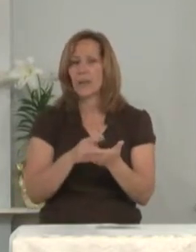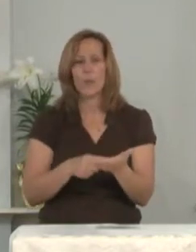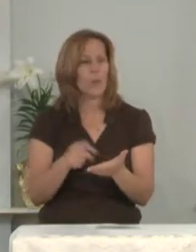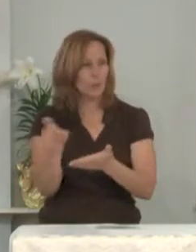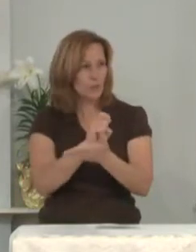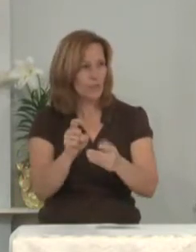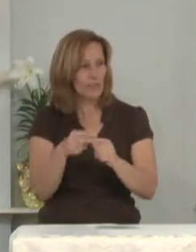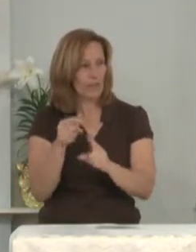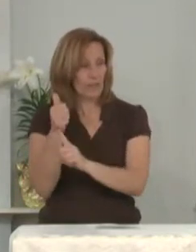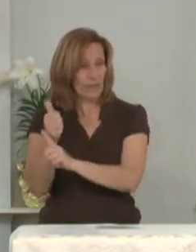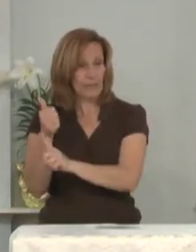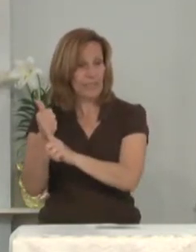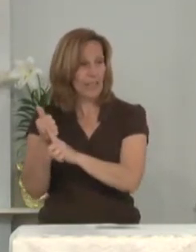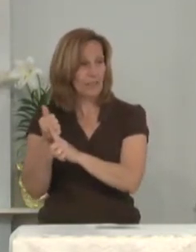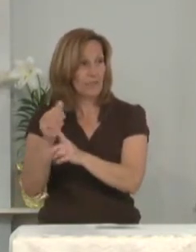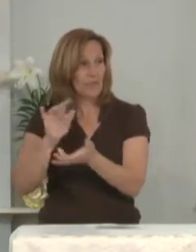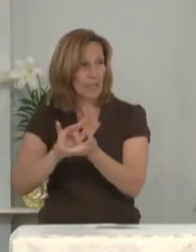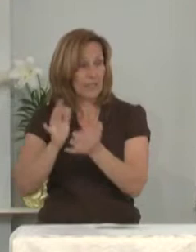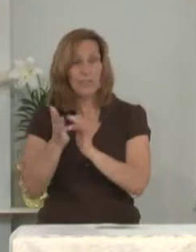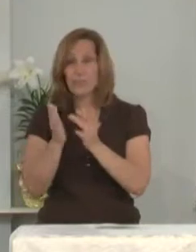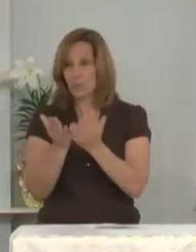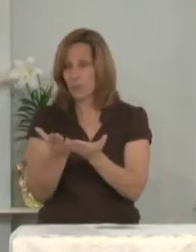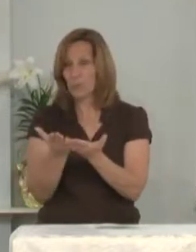written about himself in the scriptures.